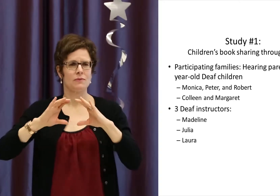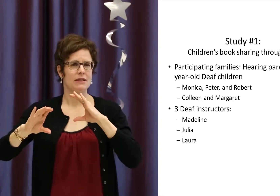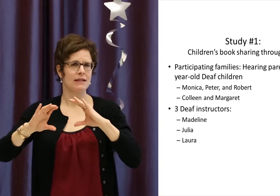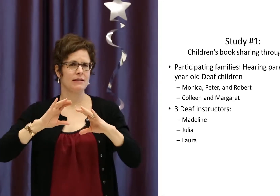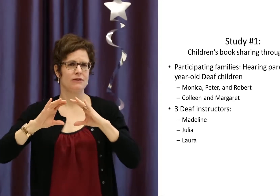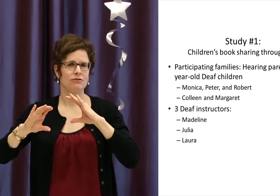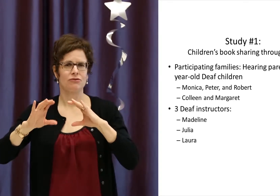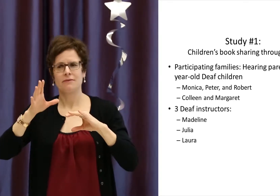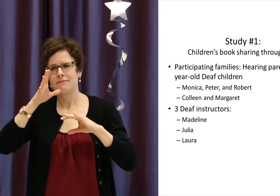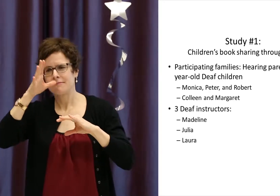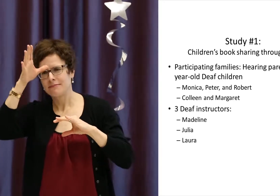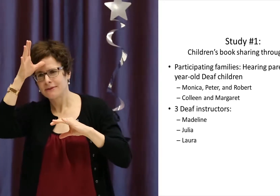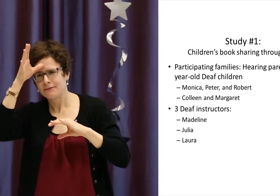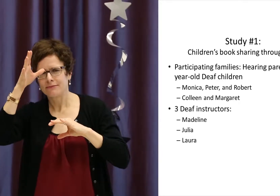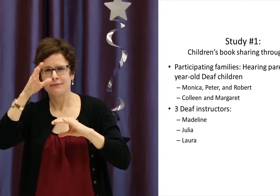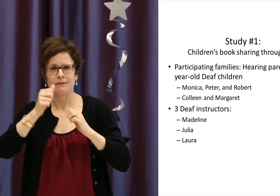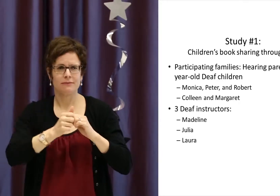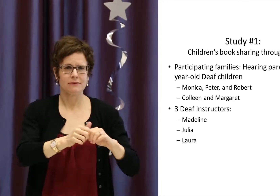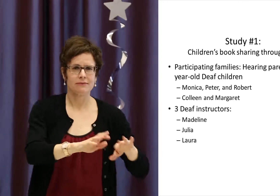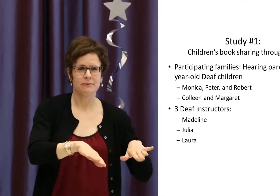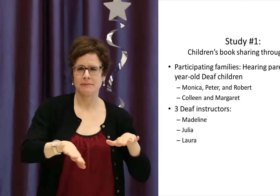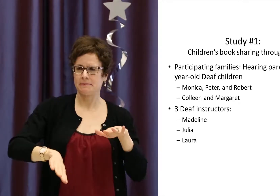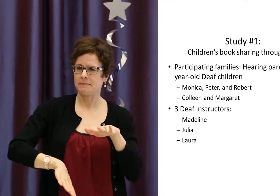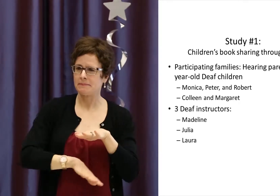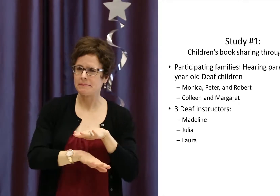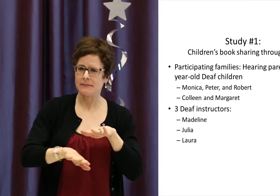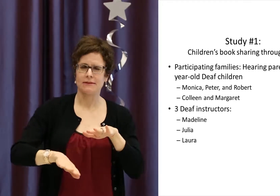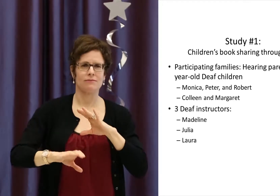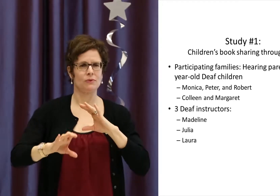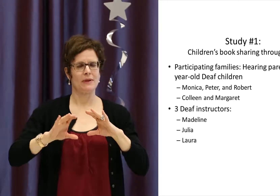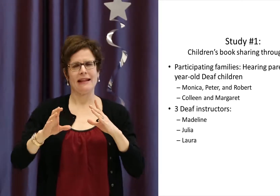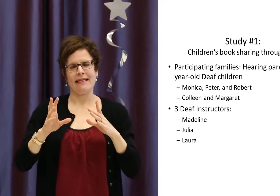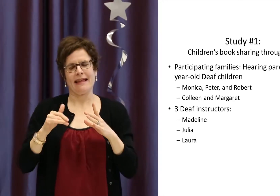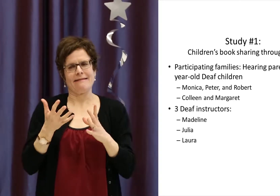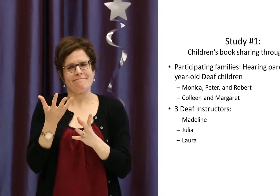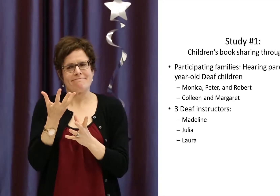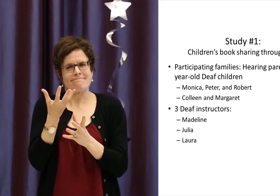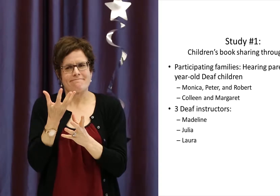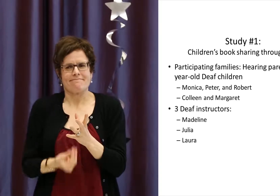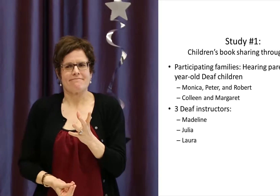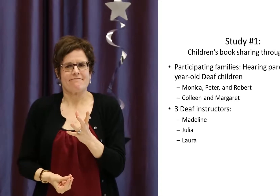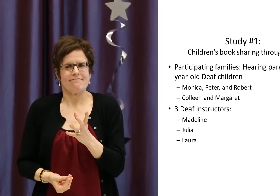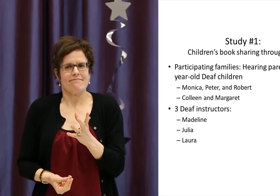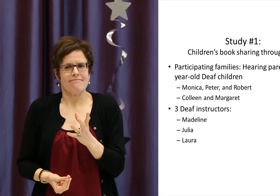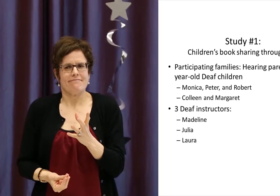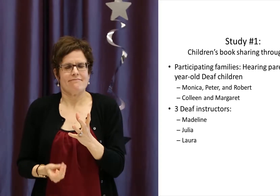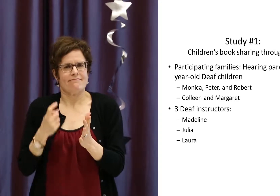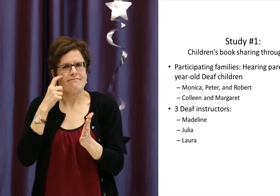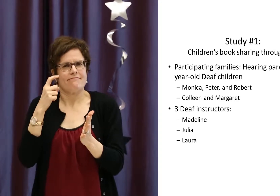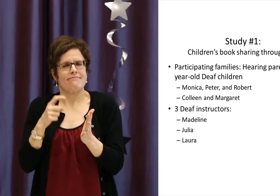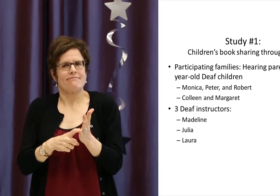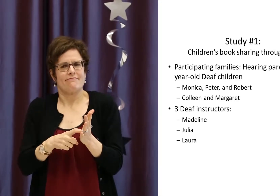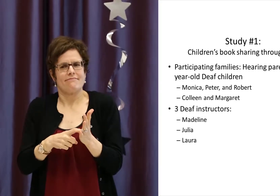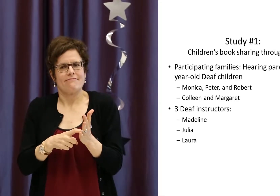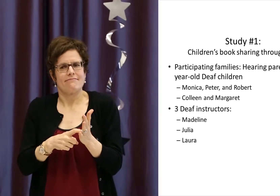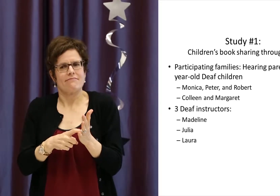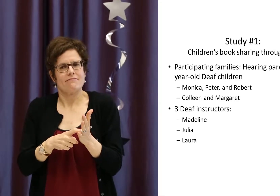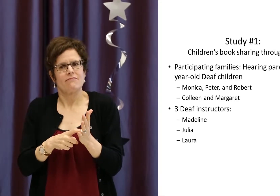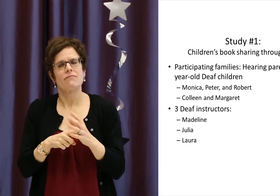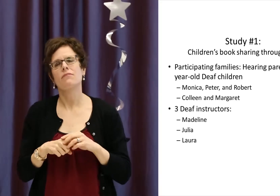in that they're lacking basic communication skills that parents need for interacting with their deaf or hard of